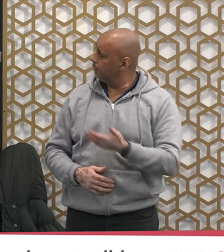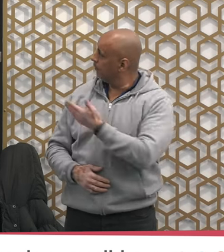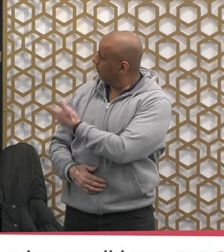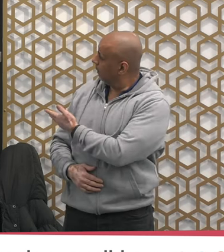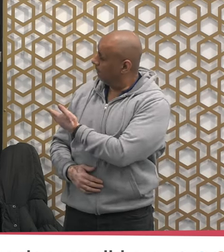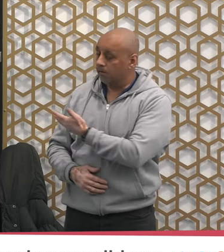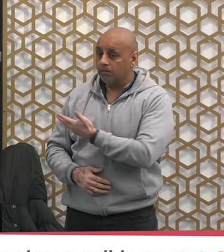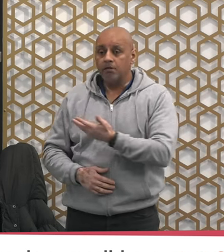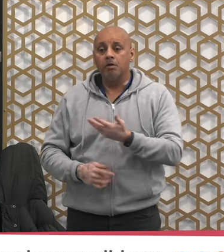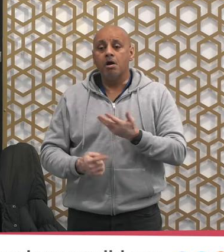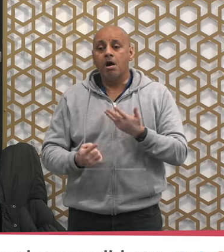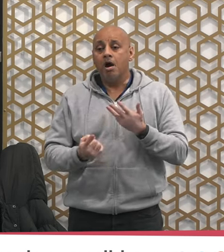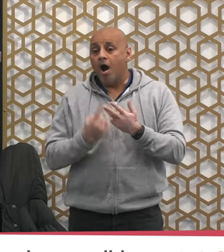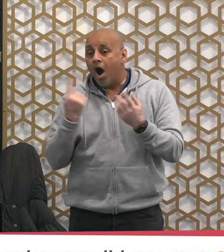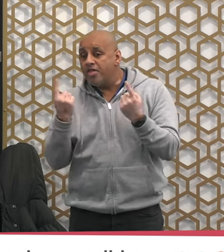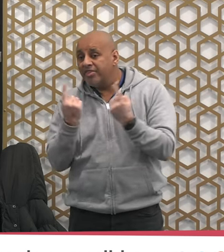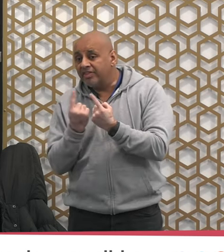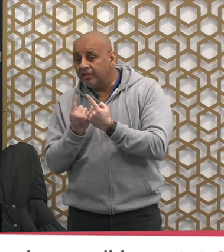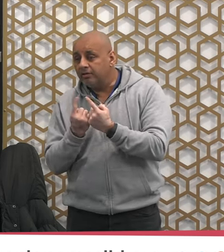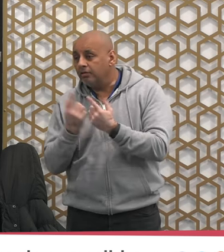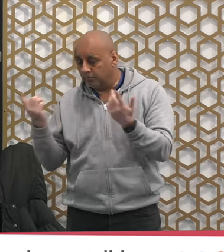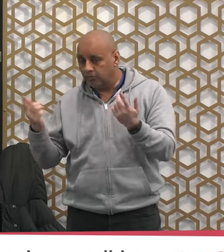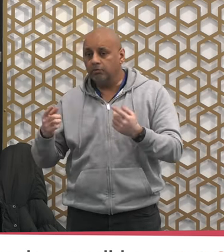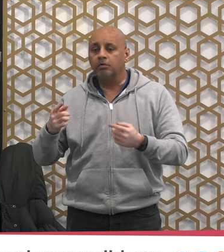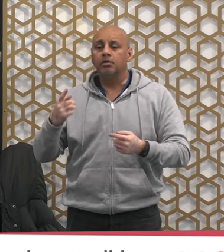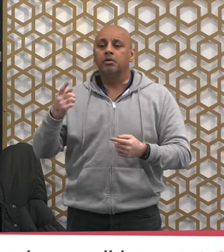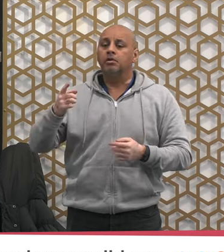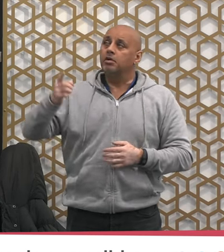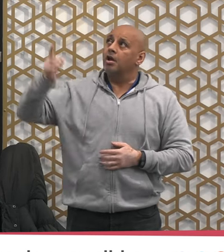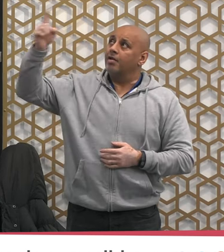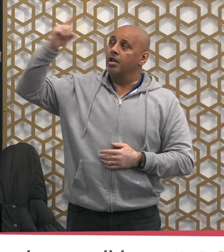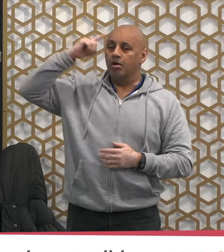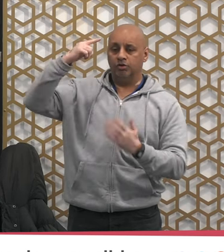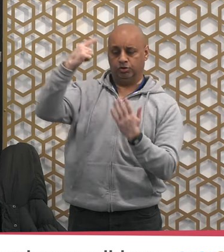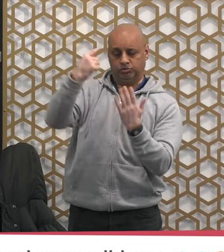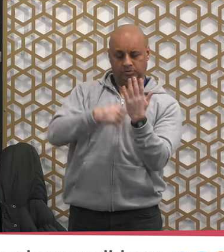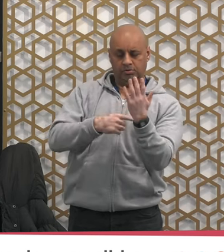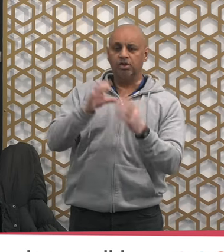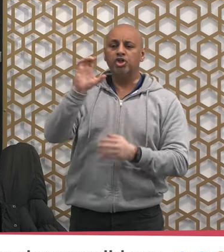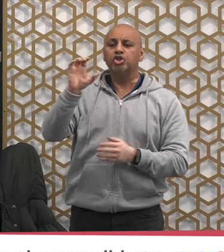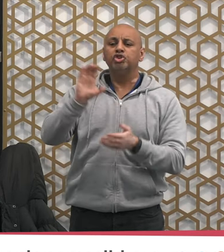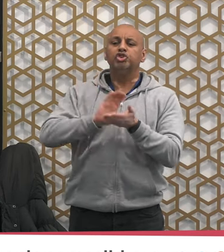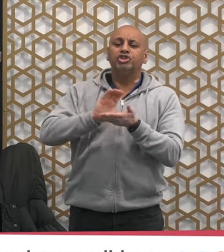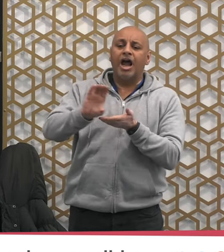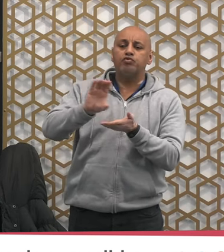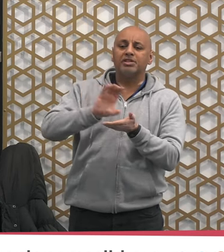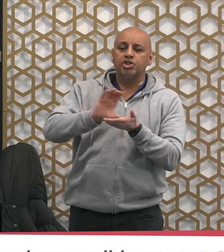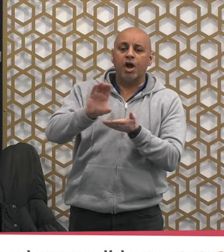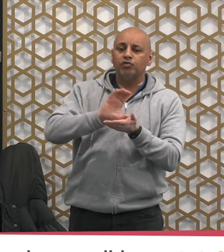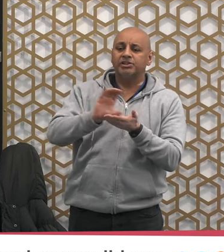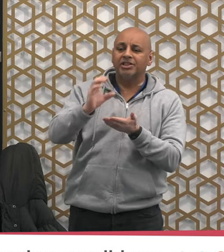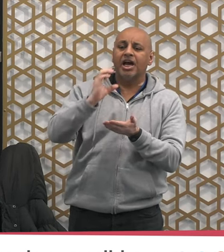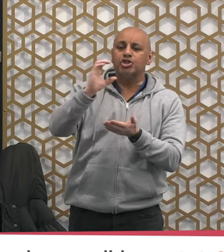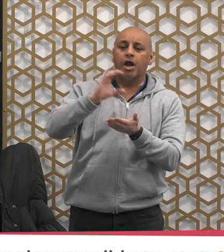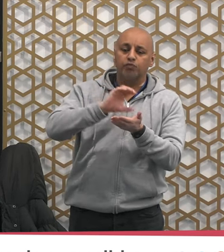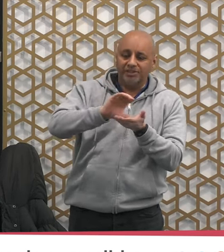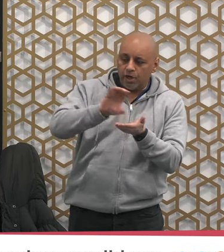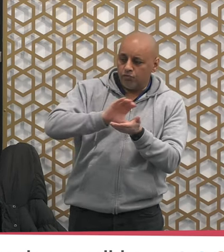habit of giving in the way of Allah subhanahu giving in charity again we know the month of Ramadan is the month of charity but